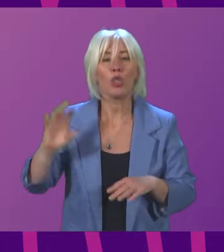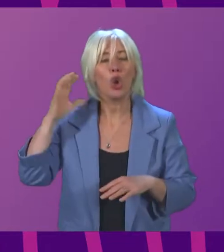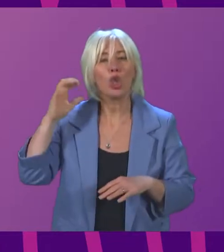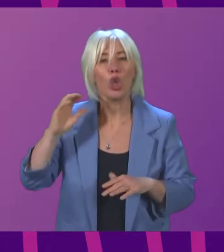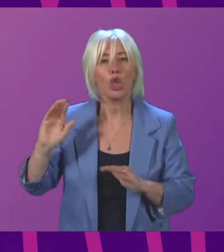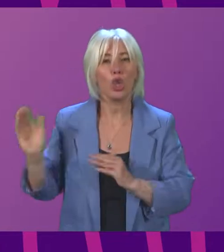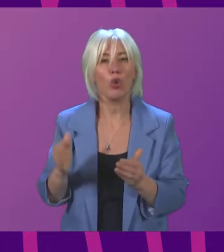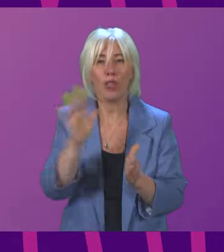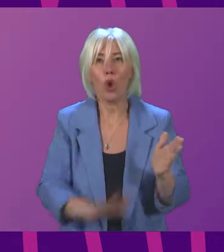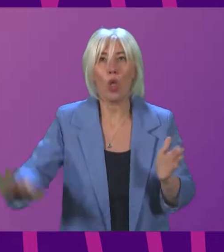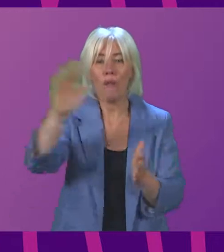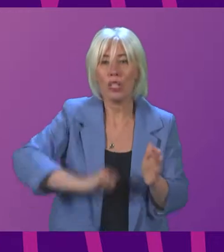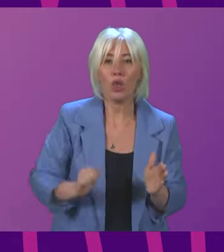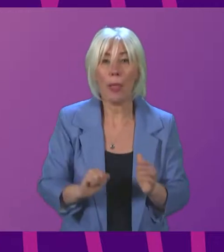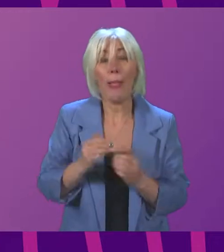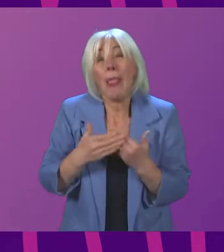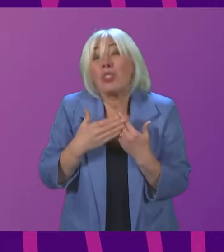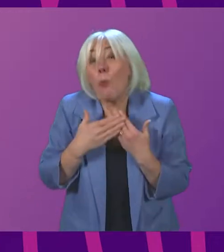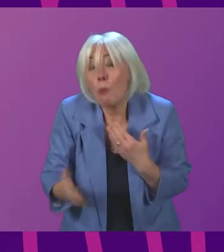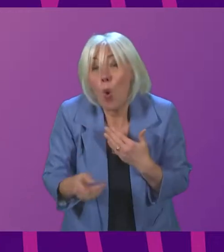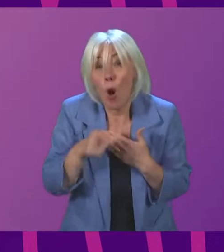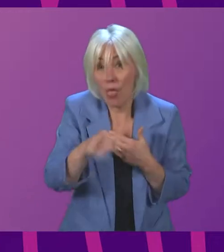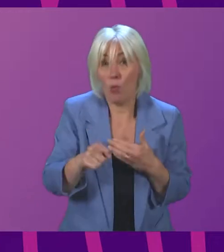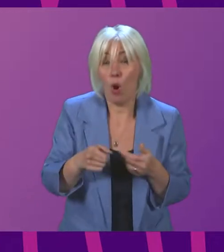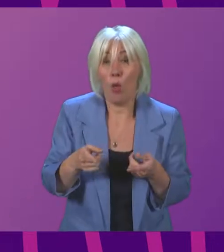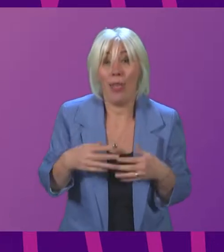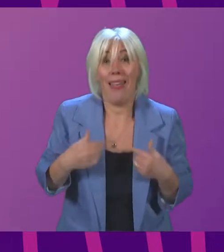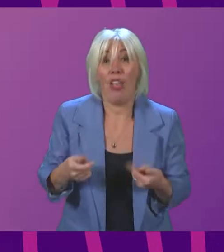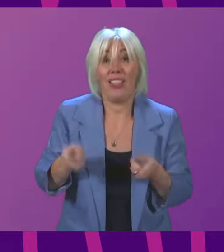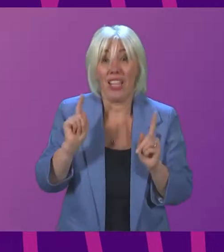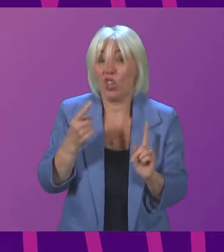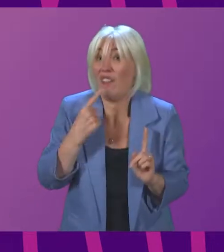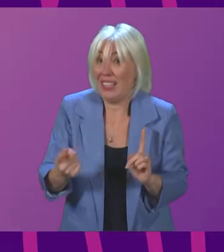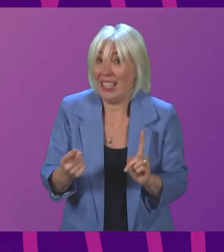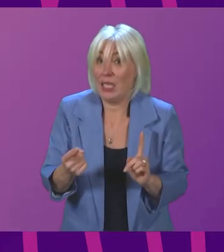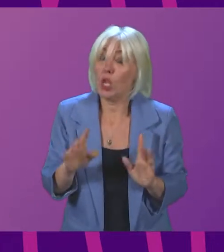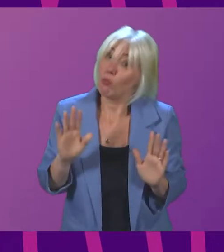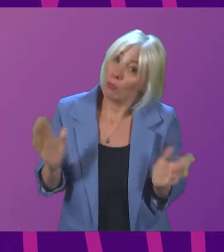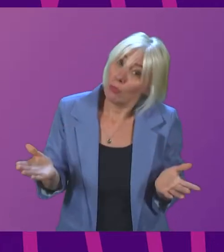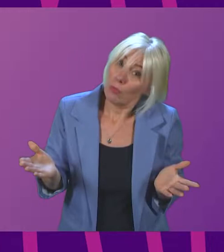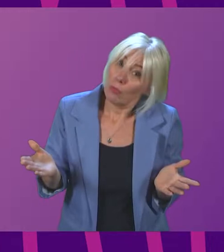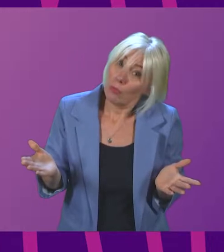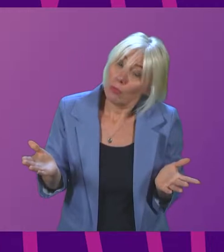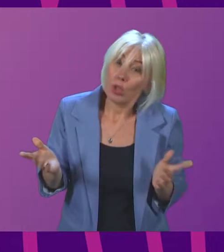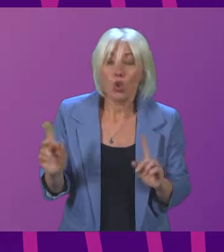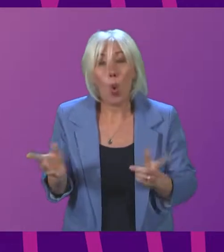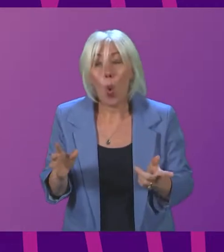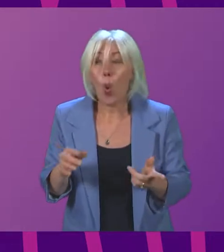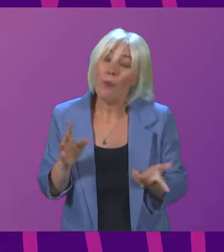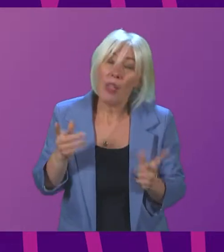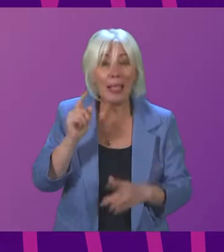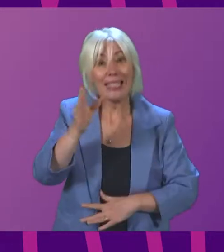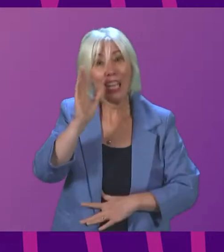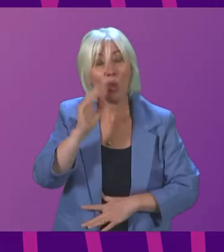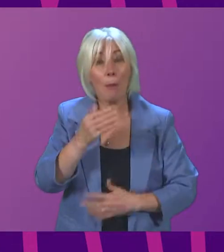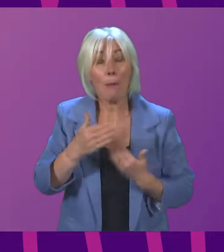Scotland, which is more than what the Cabinet Secretary has stated he is going to do today. So, there is a real danger of